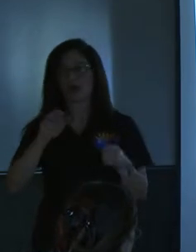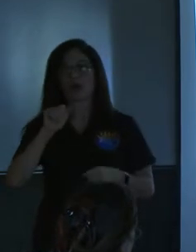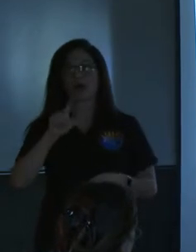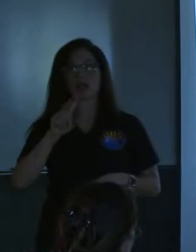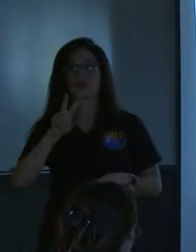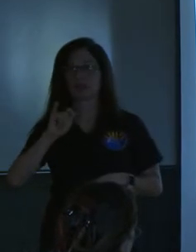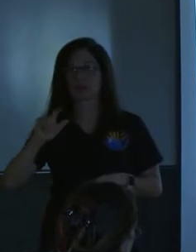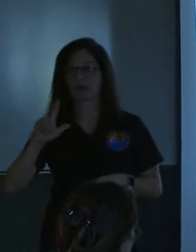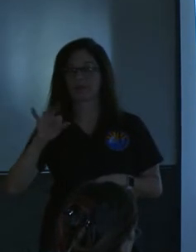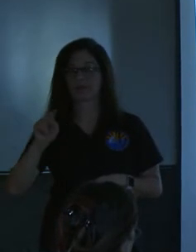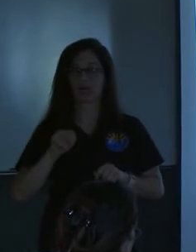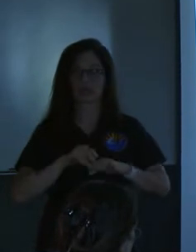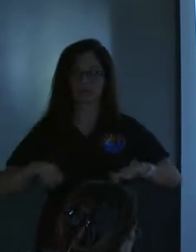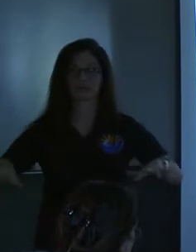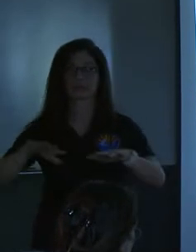fan.